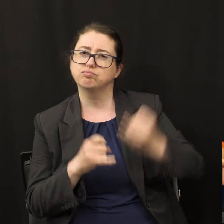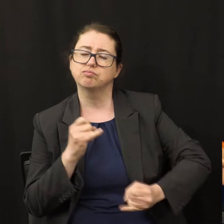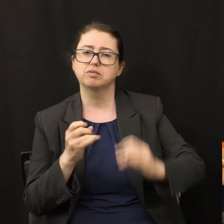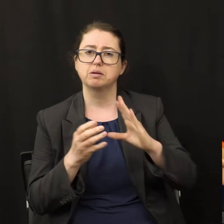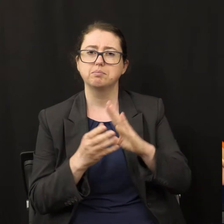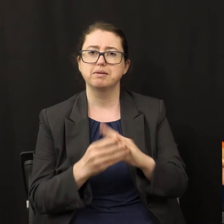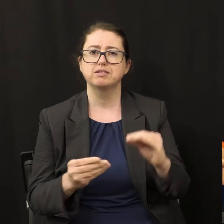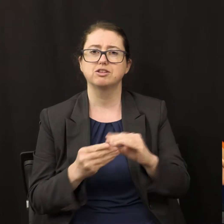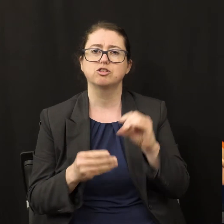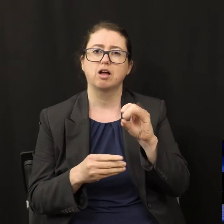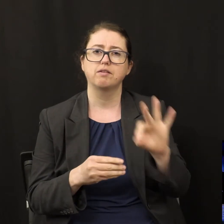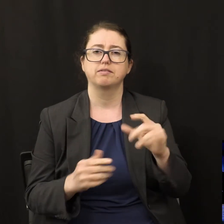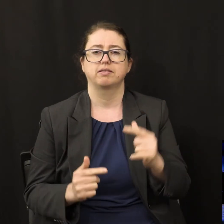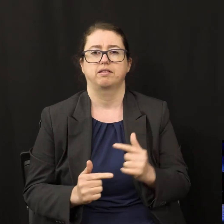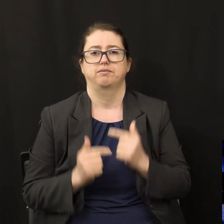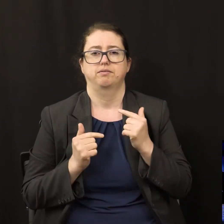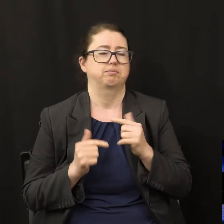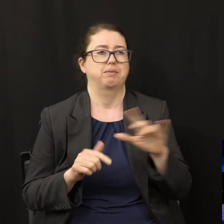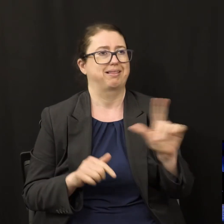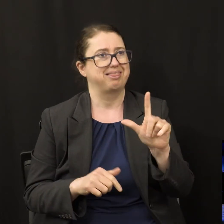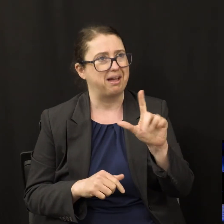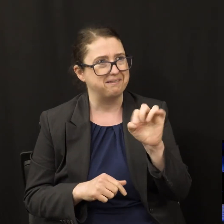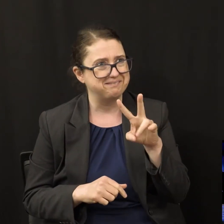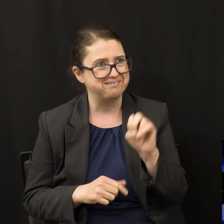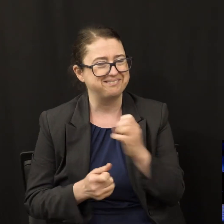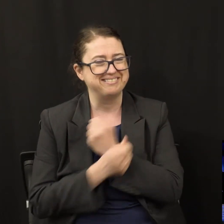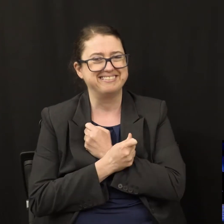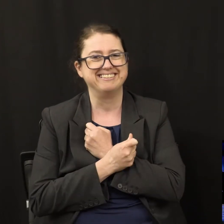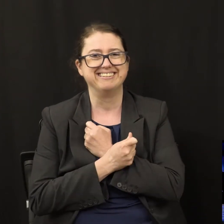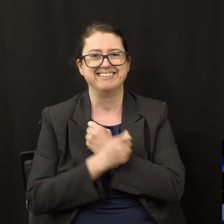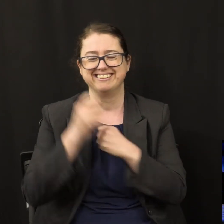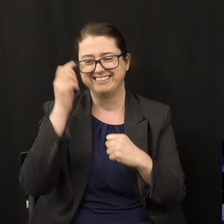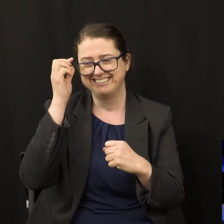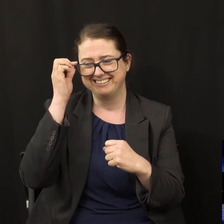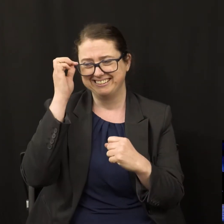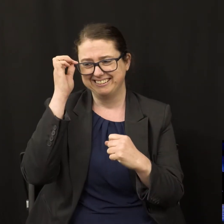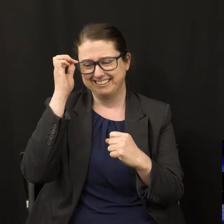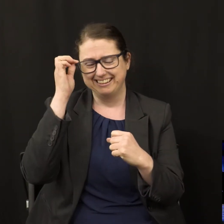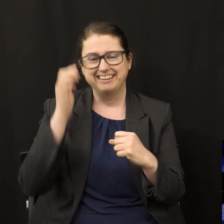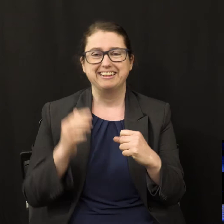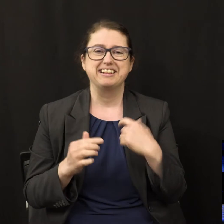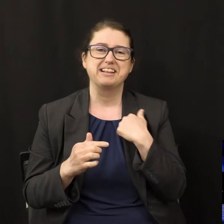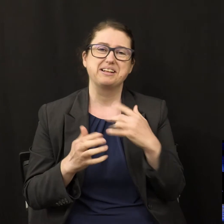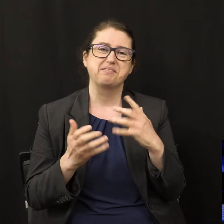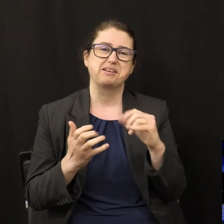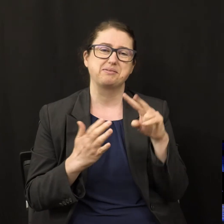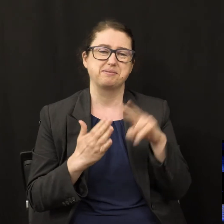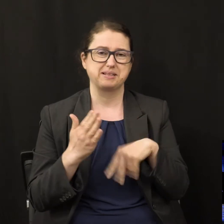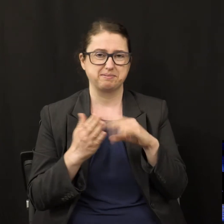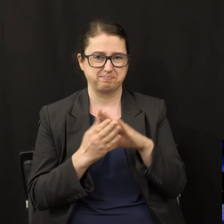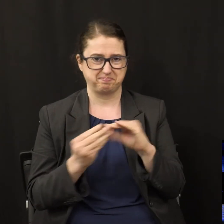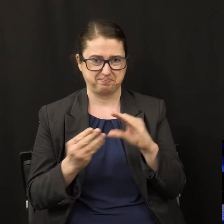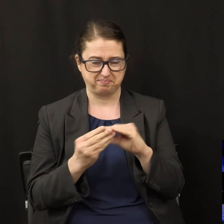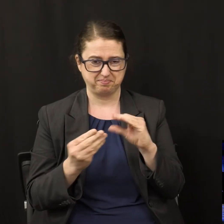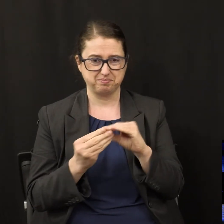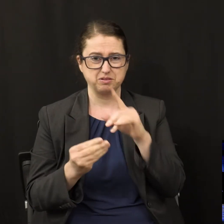of Love. And I want to begin by reading that message. It actually is composed of three parts.